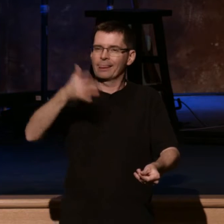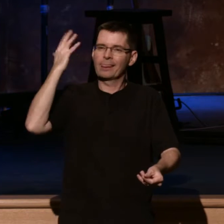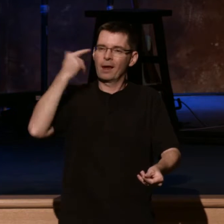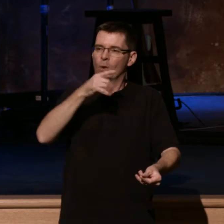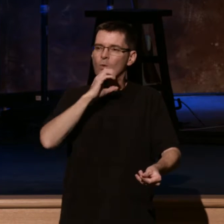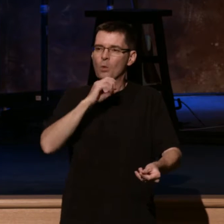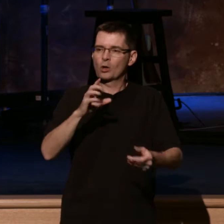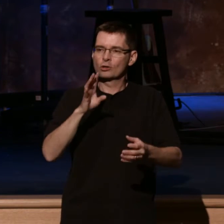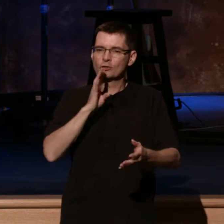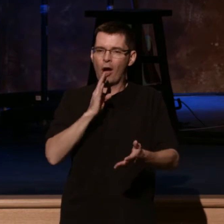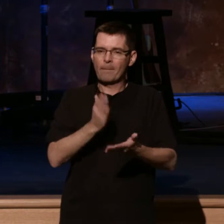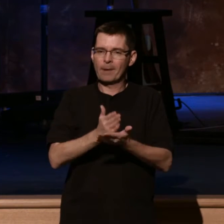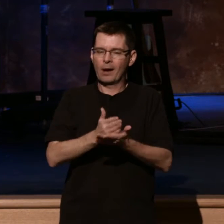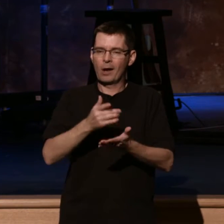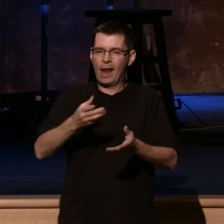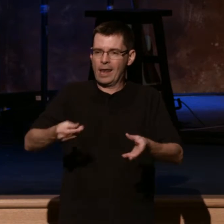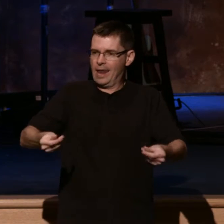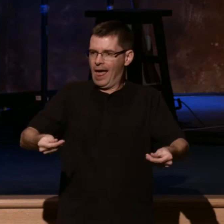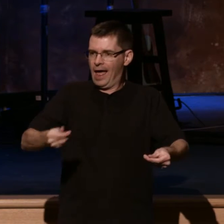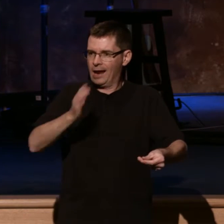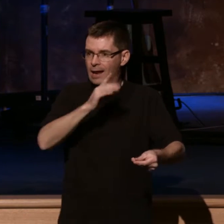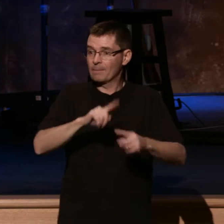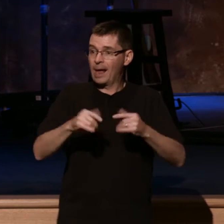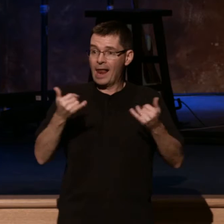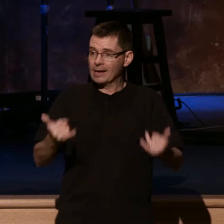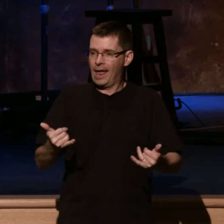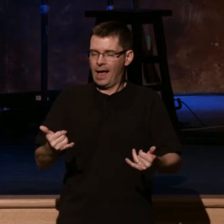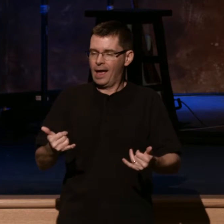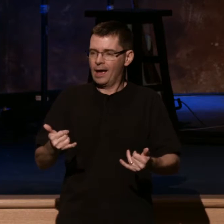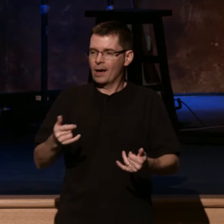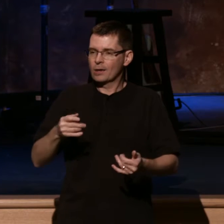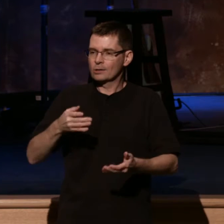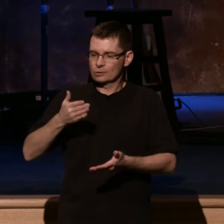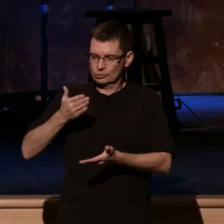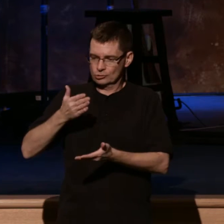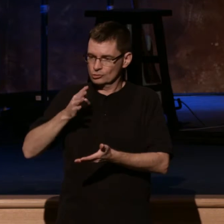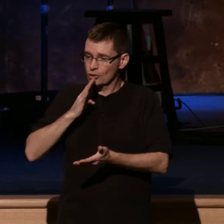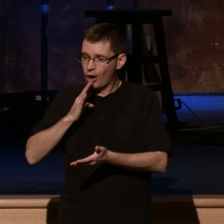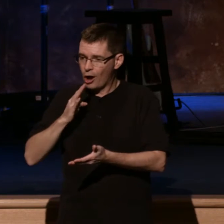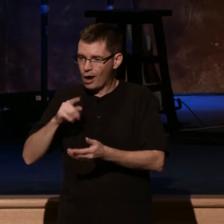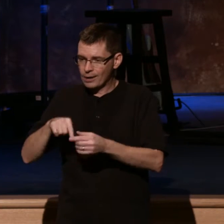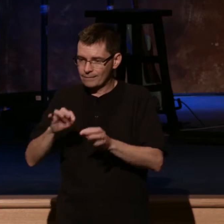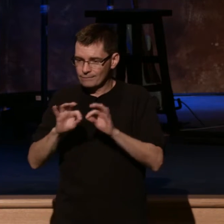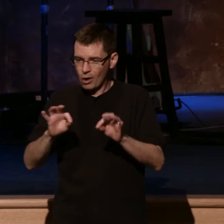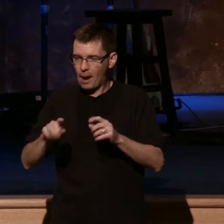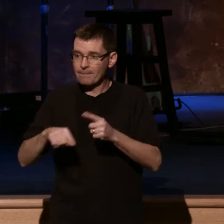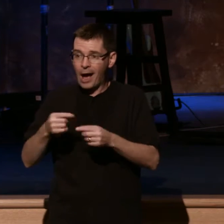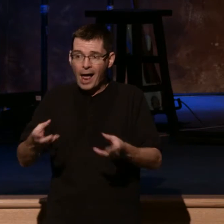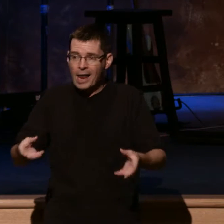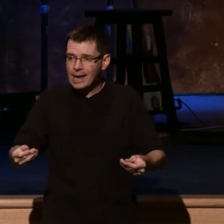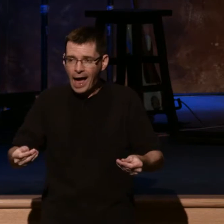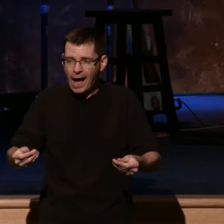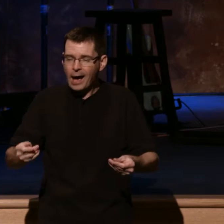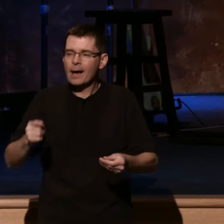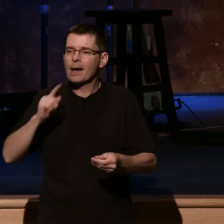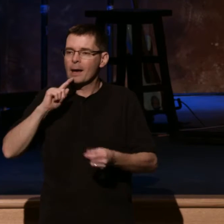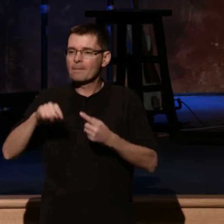territory in us, right? And so this is not about physicality and property and dirt. This is about human hearts